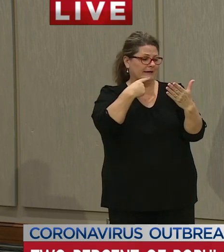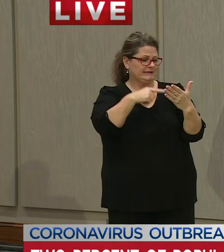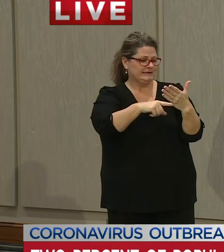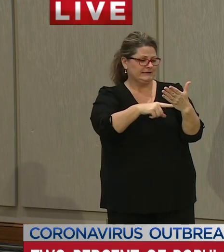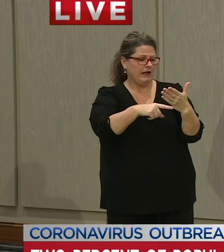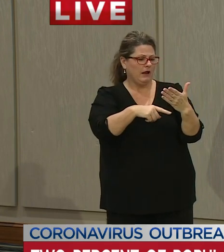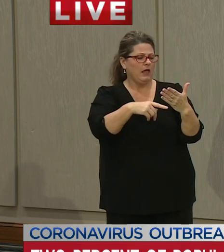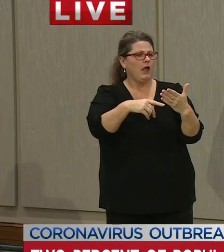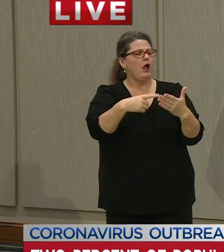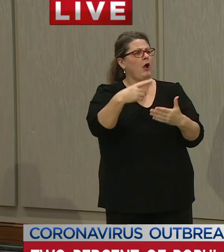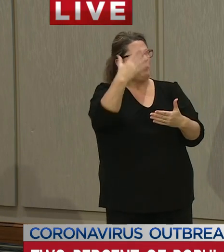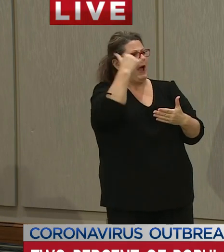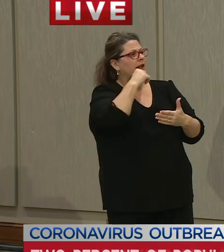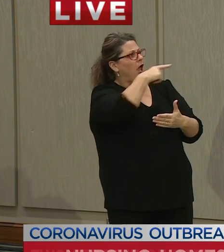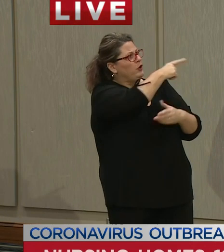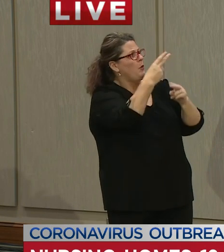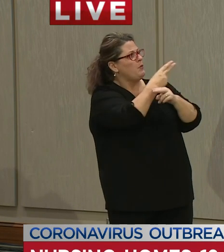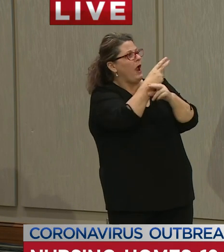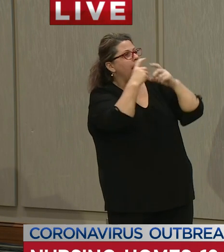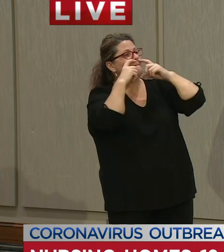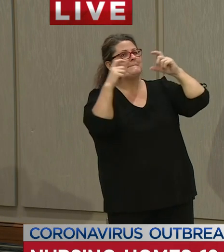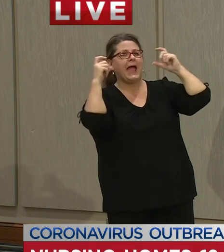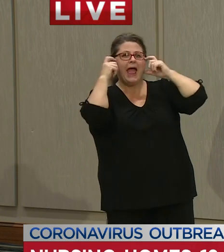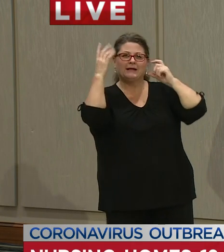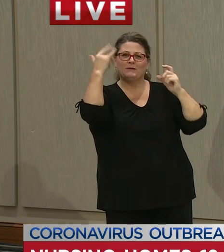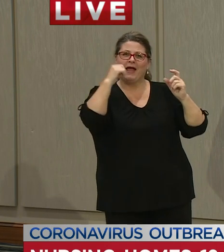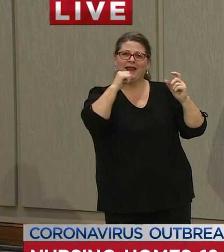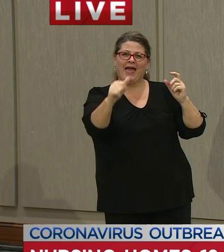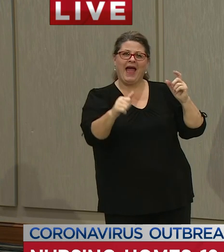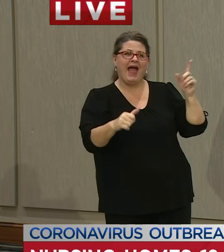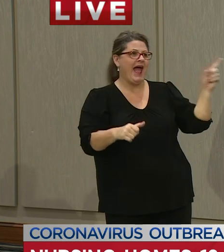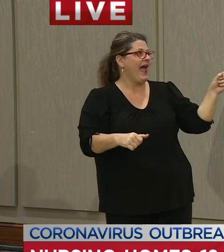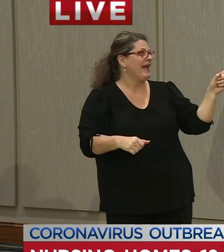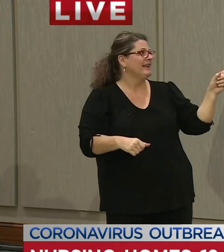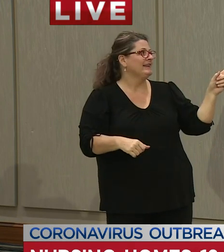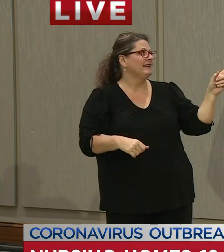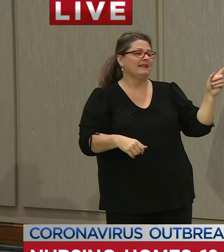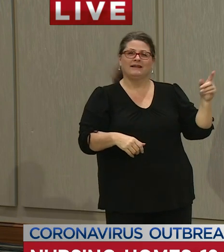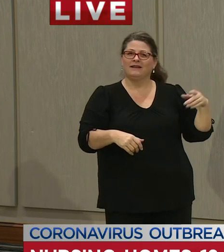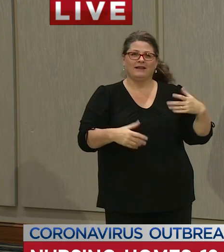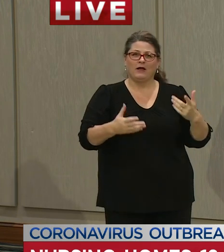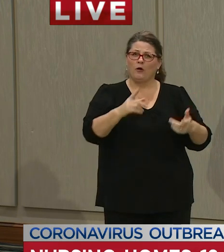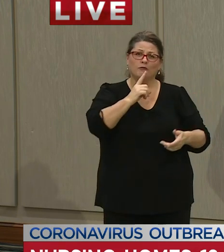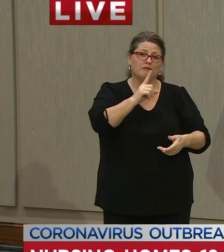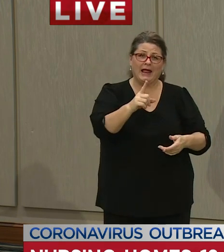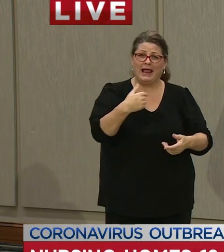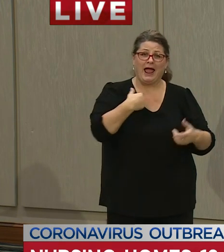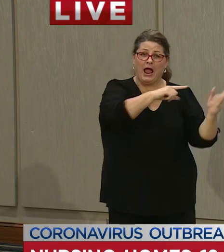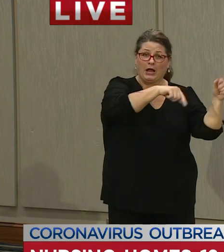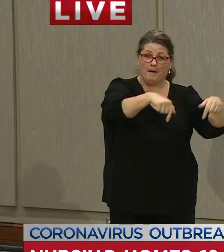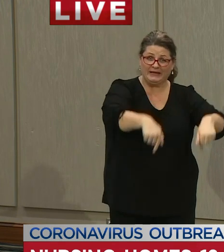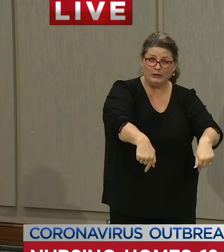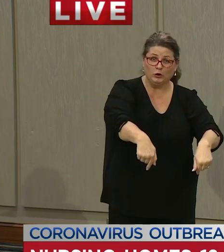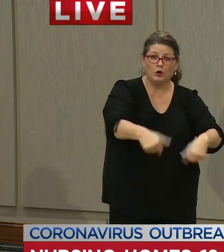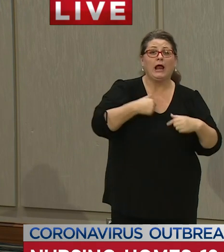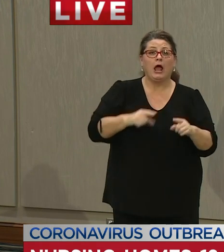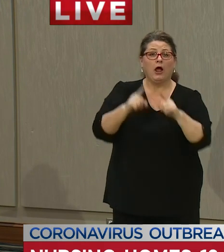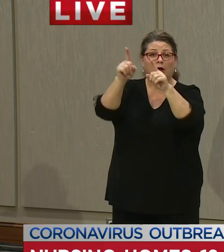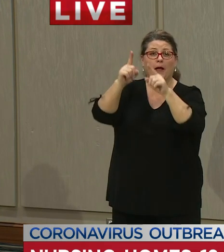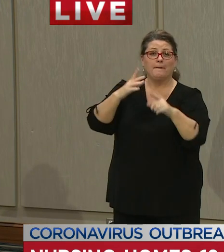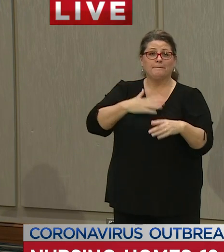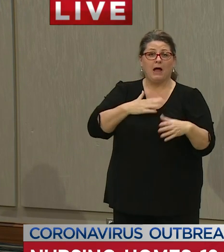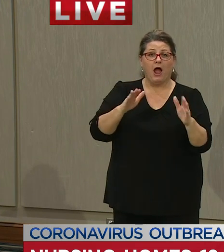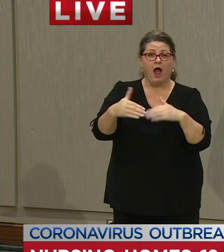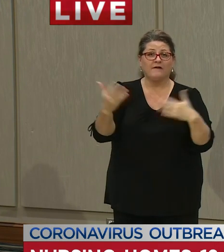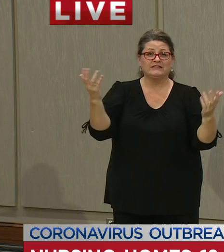you aren't wearing a mask whenever we see you in these press conferences and because this is the only place i go is here and